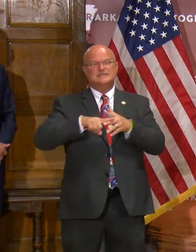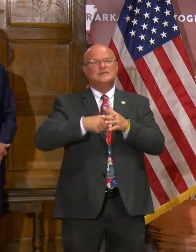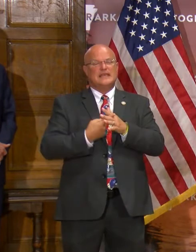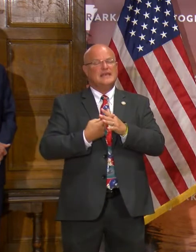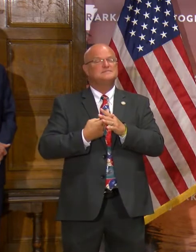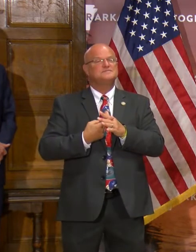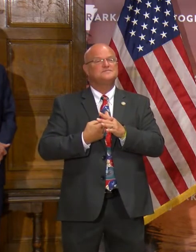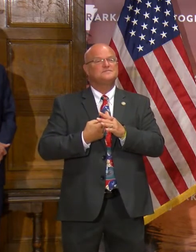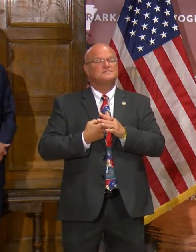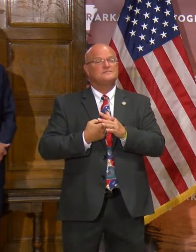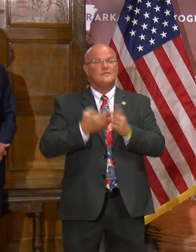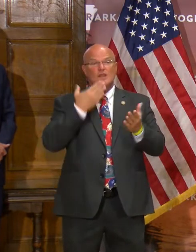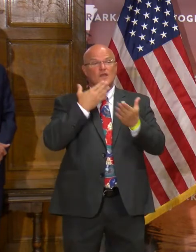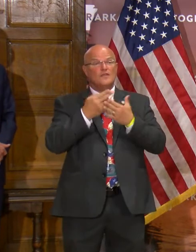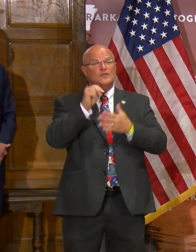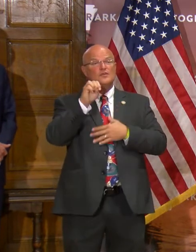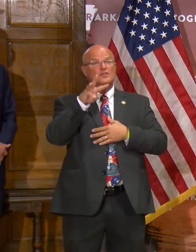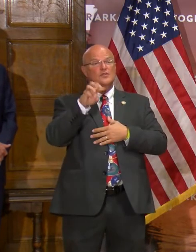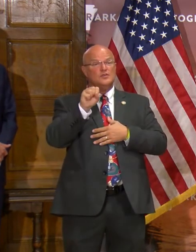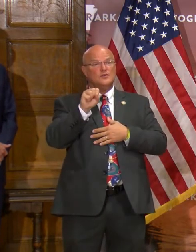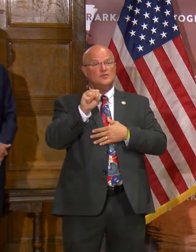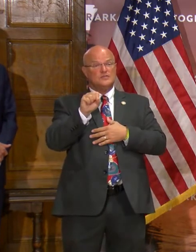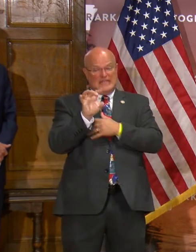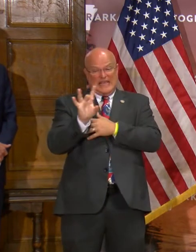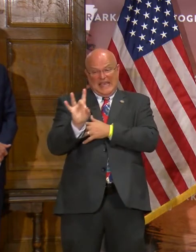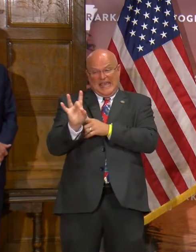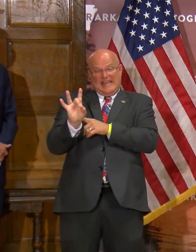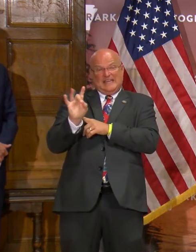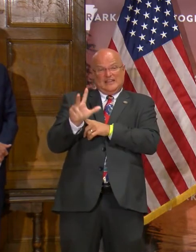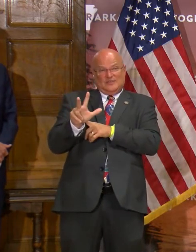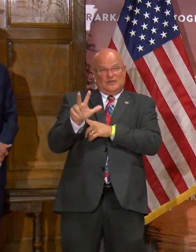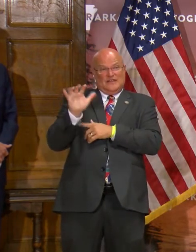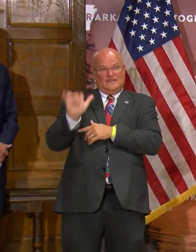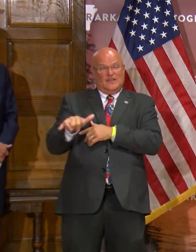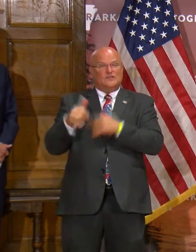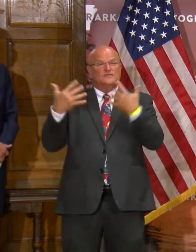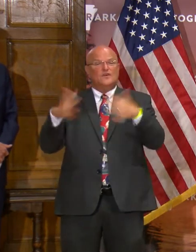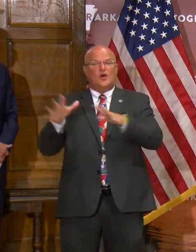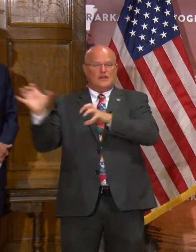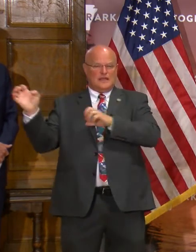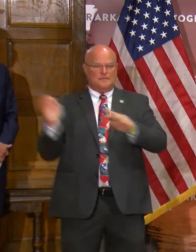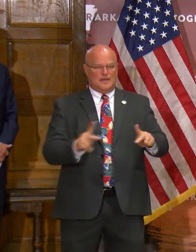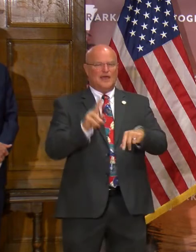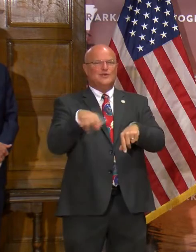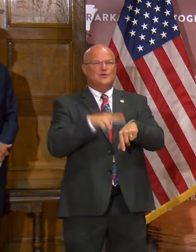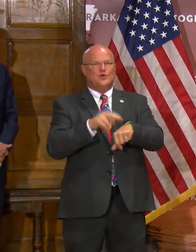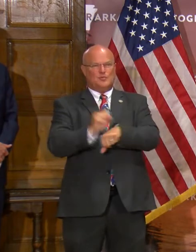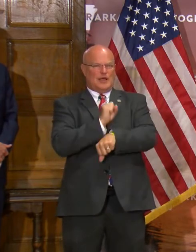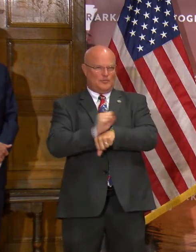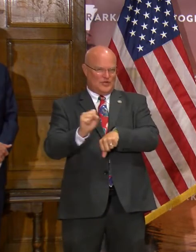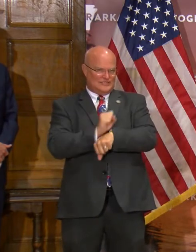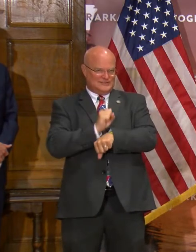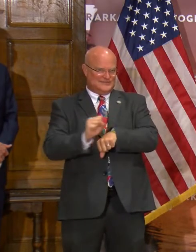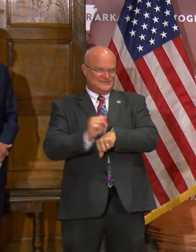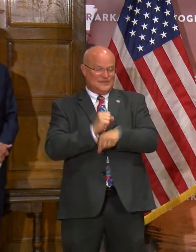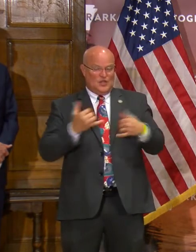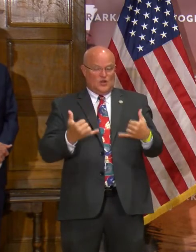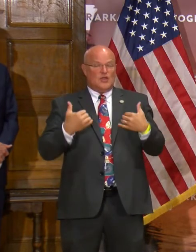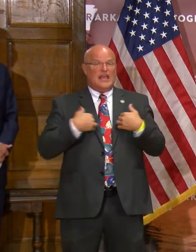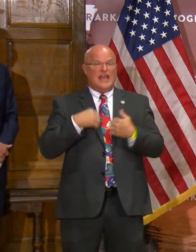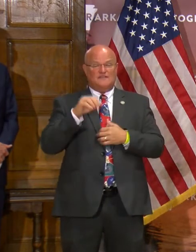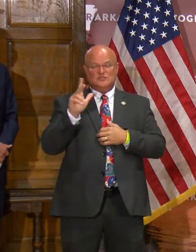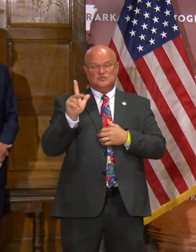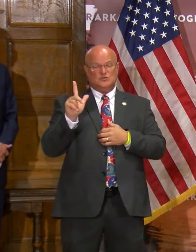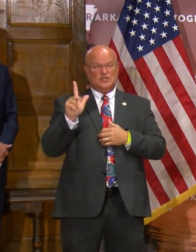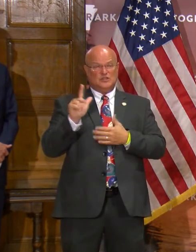school began. The good news is 83 of those have already moved back to normal operation. We currently have